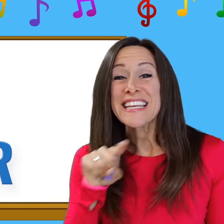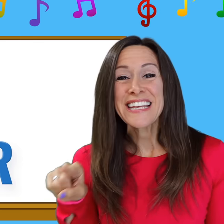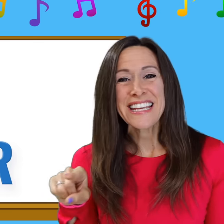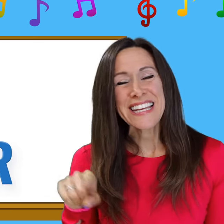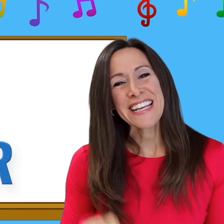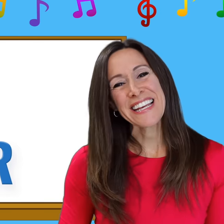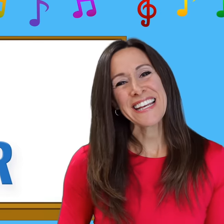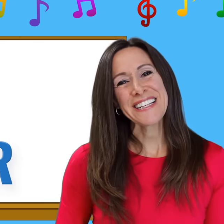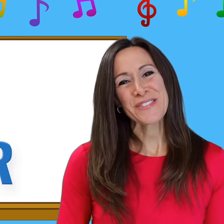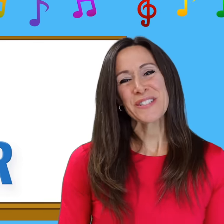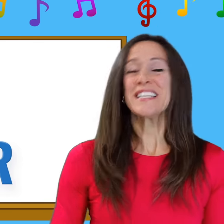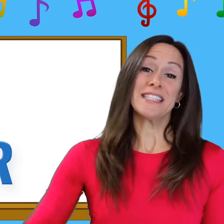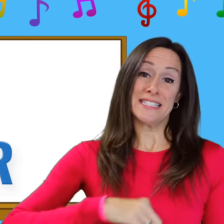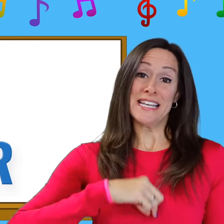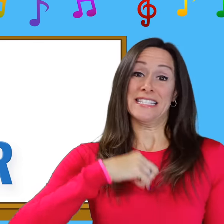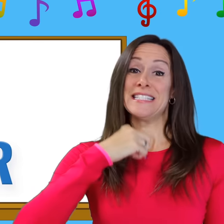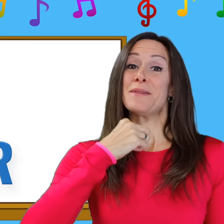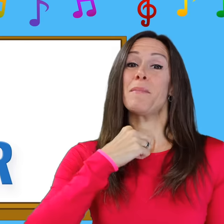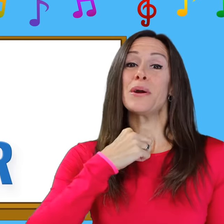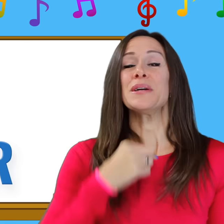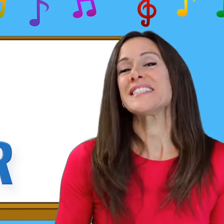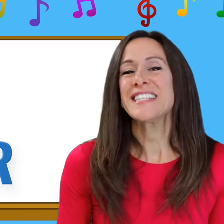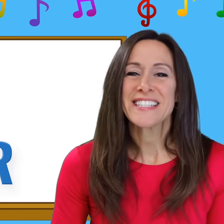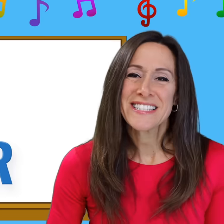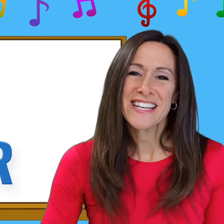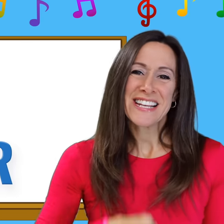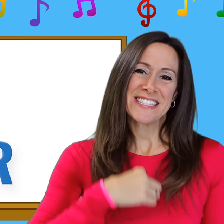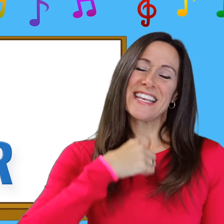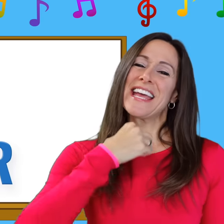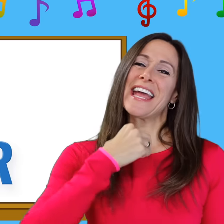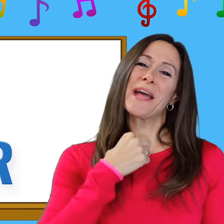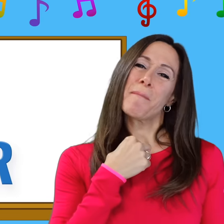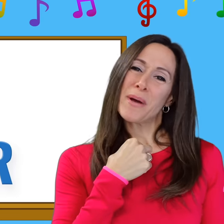is for z-z-zipper, z-z-zipper